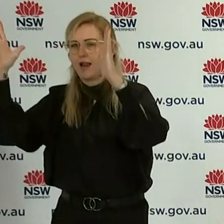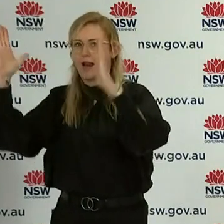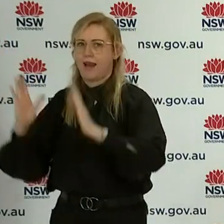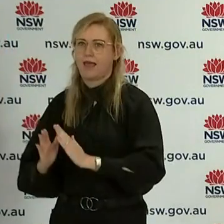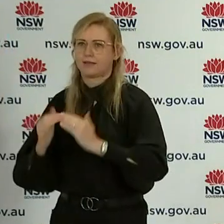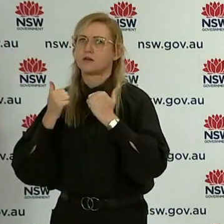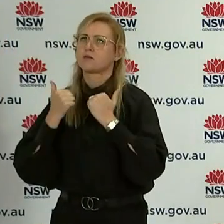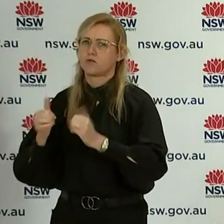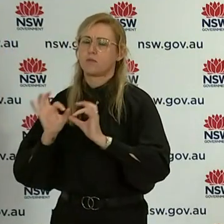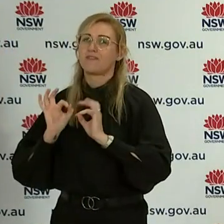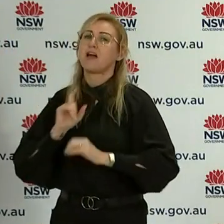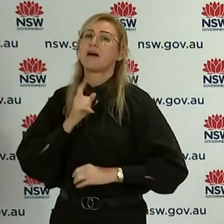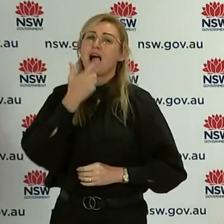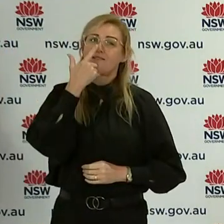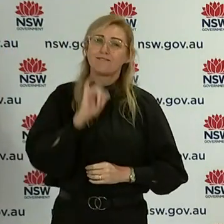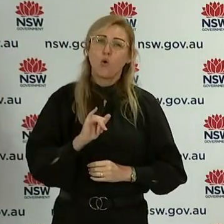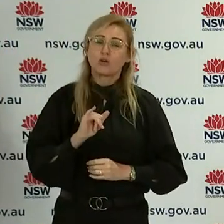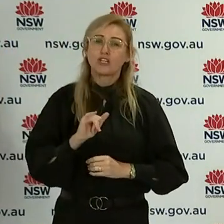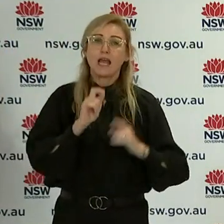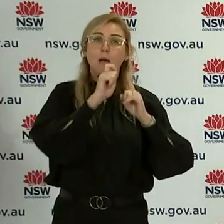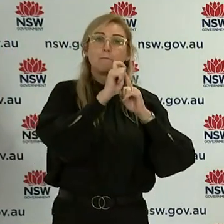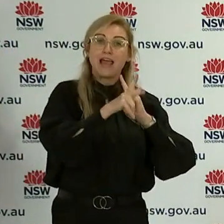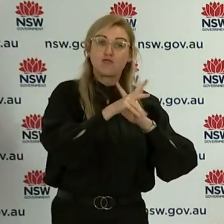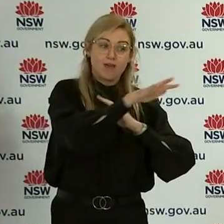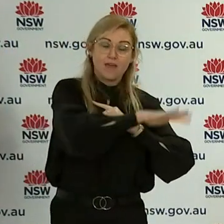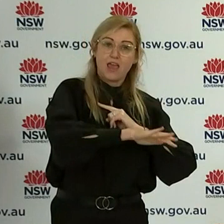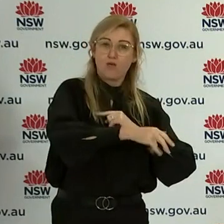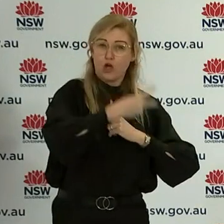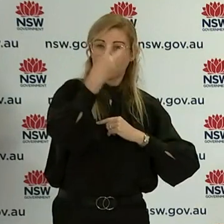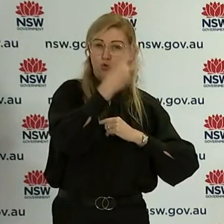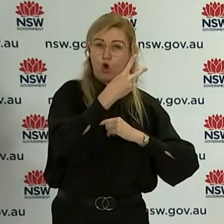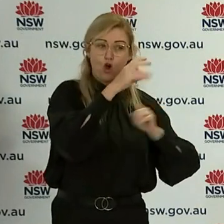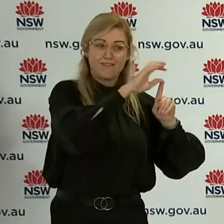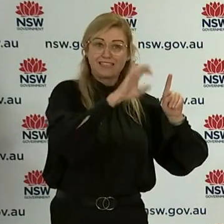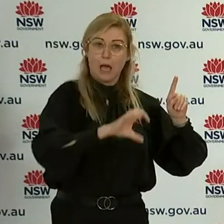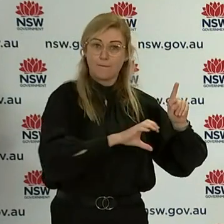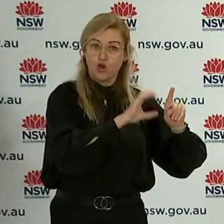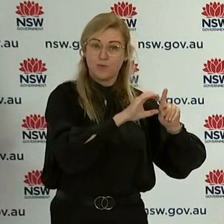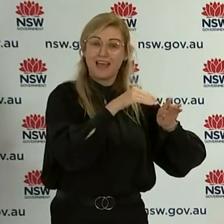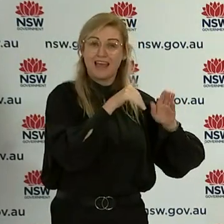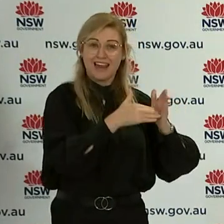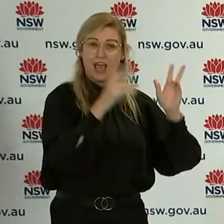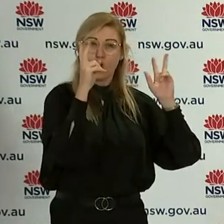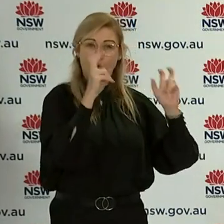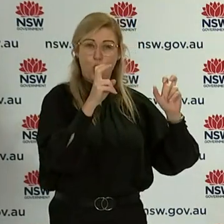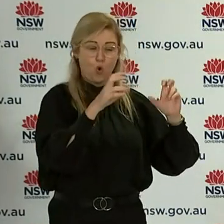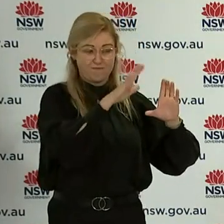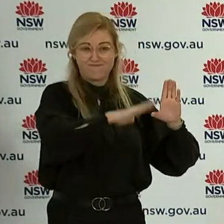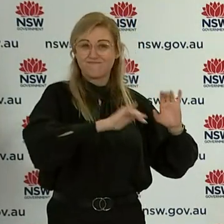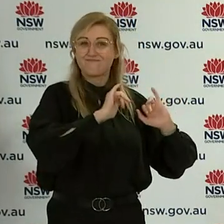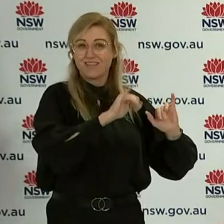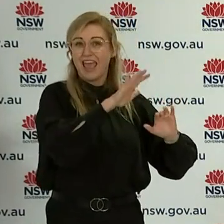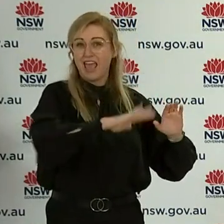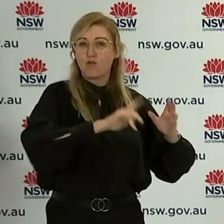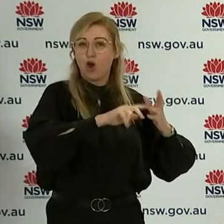Regrettably, however, there are 12 suburbs in the Penrith local government area that will be now listed as an area of concern and will be subjected